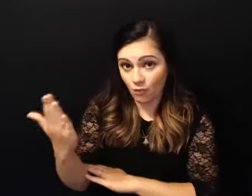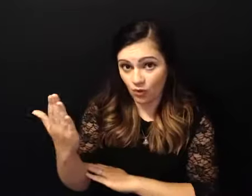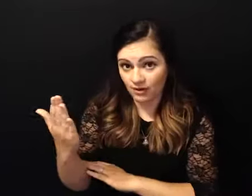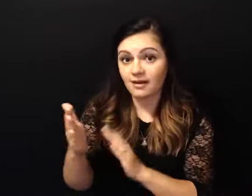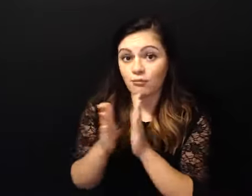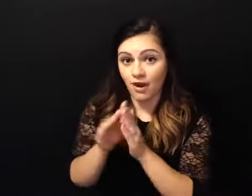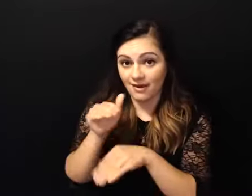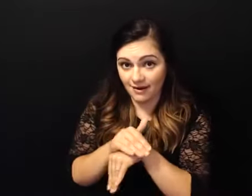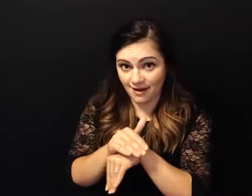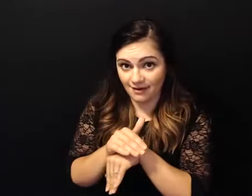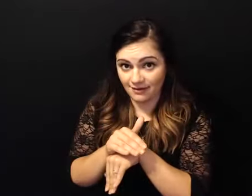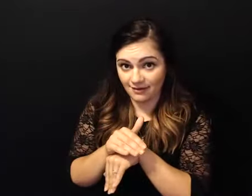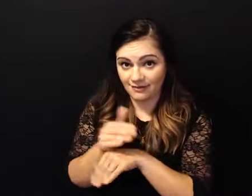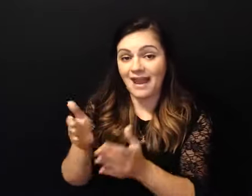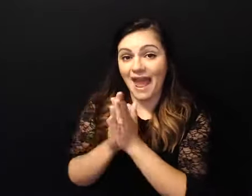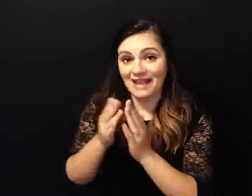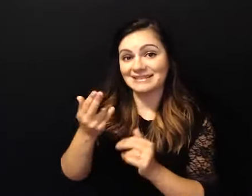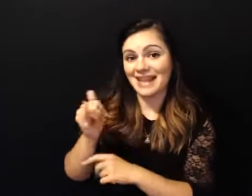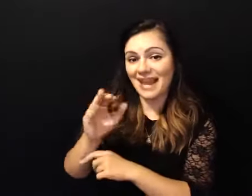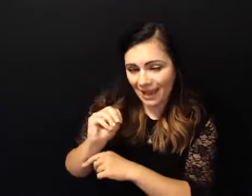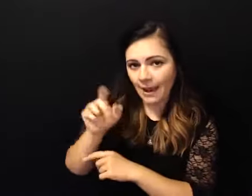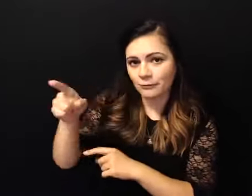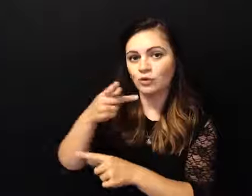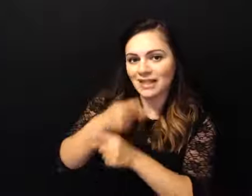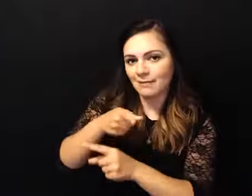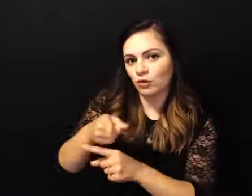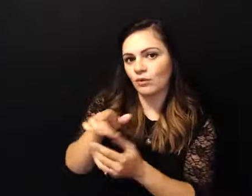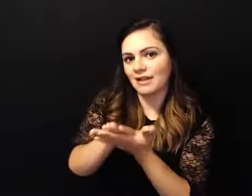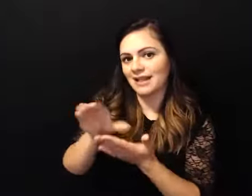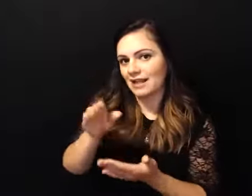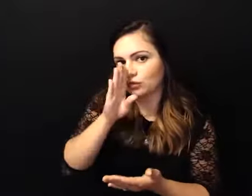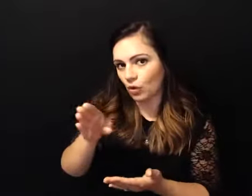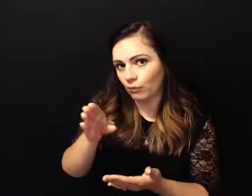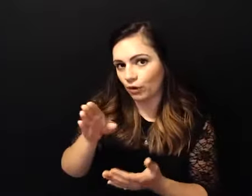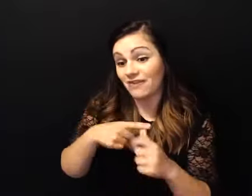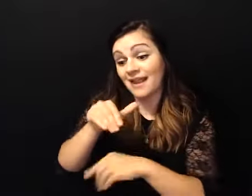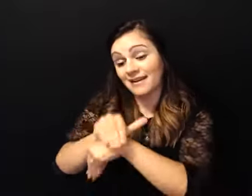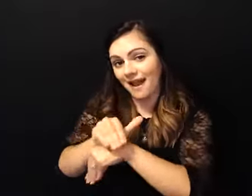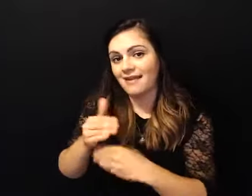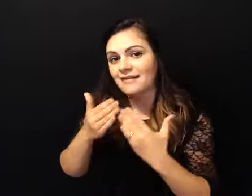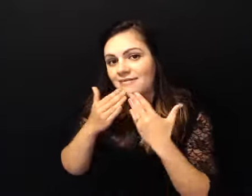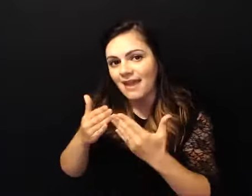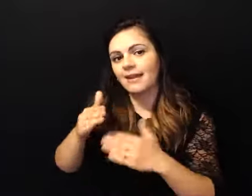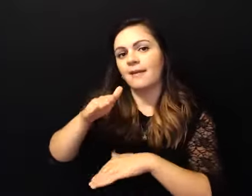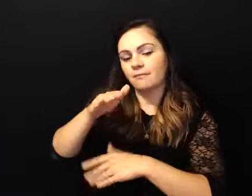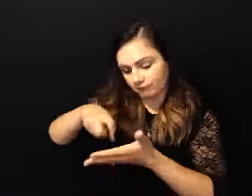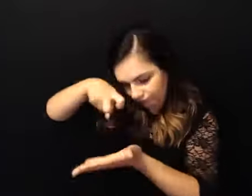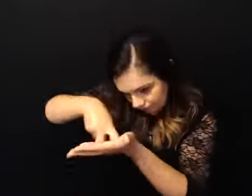keep you ask him to keep you clean and sober and thank him at night on your knees and uh you know read this big book every night the first